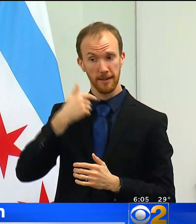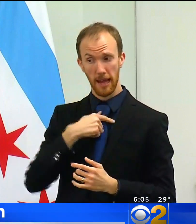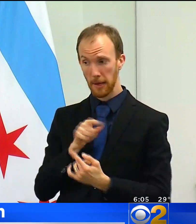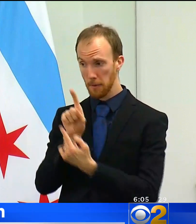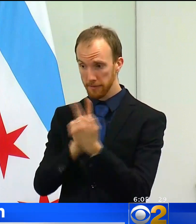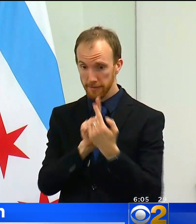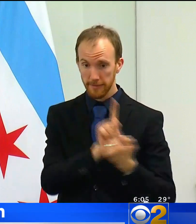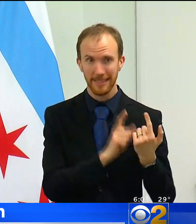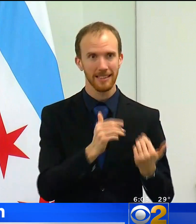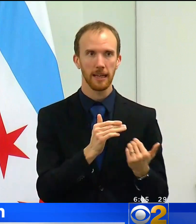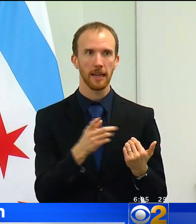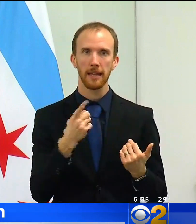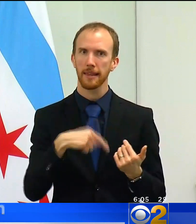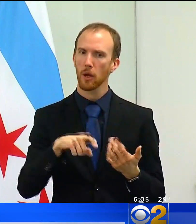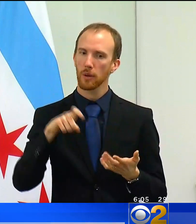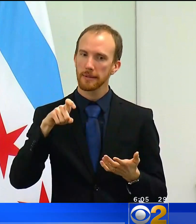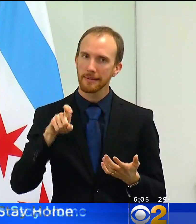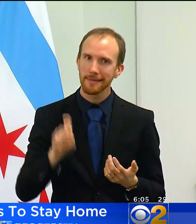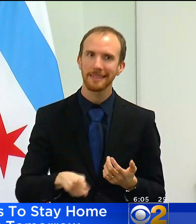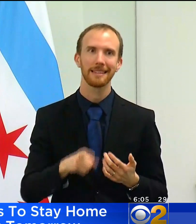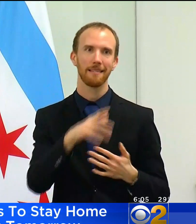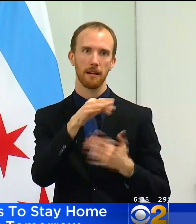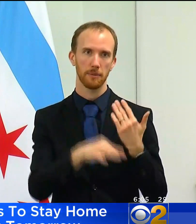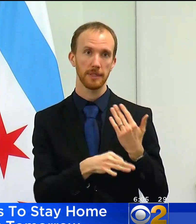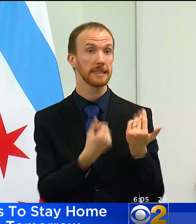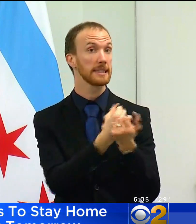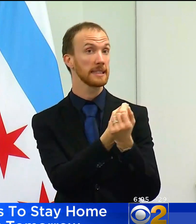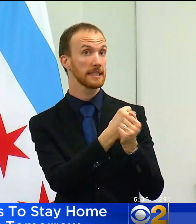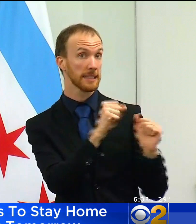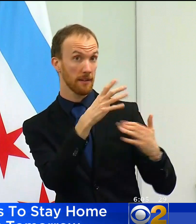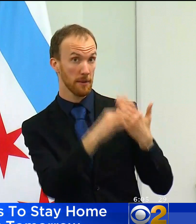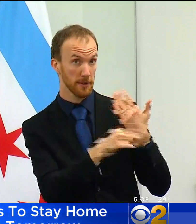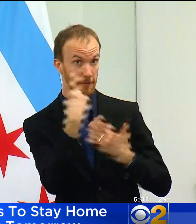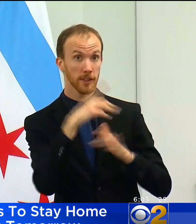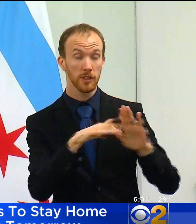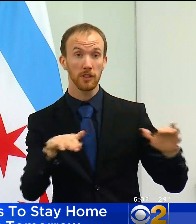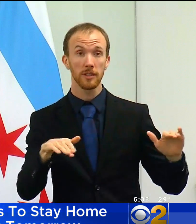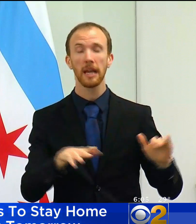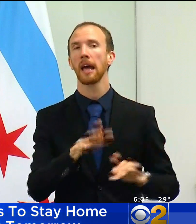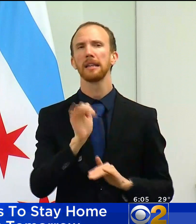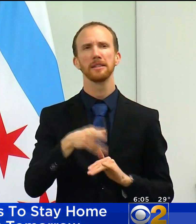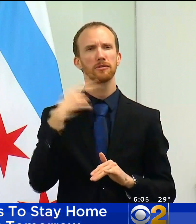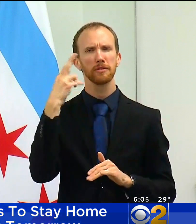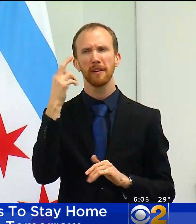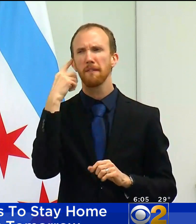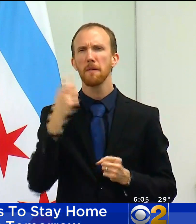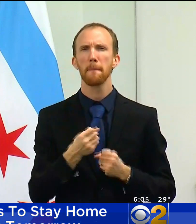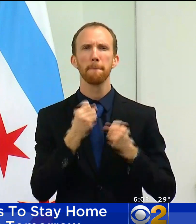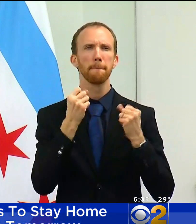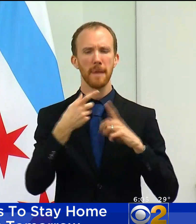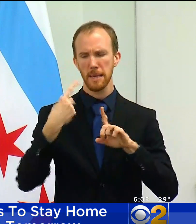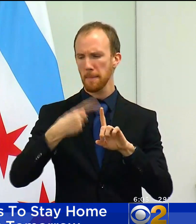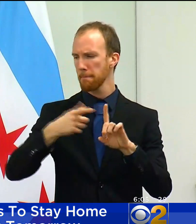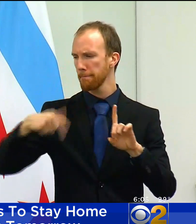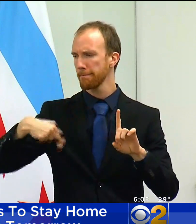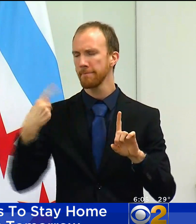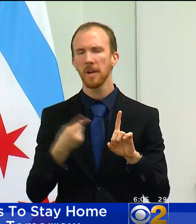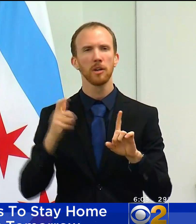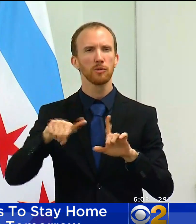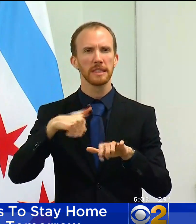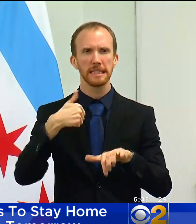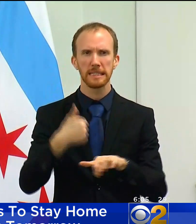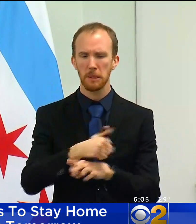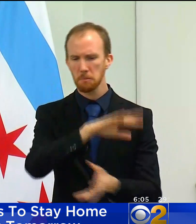and need options, safe options for their children. And that's why we've been dedicated for months now to put together a